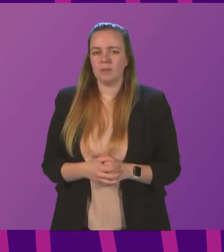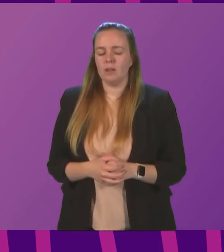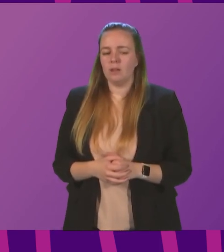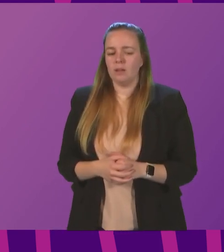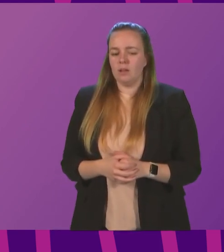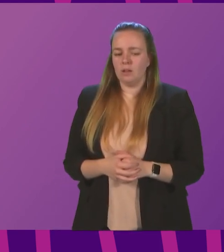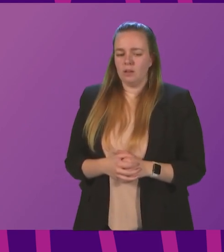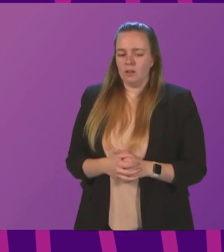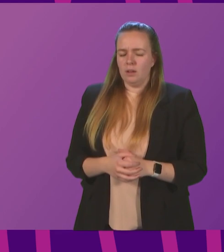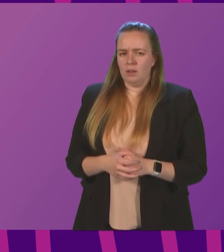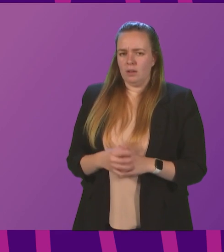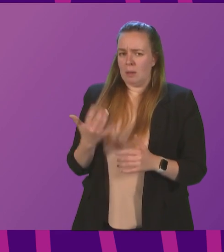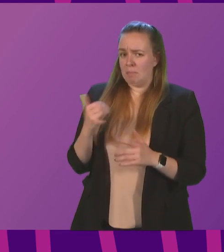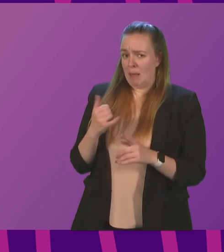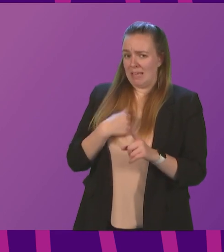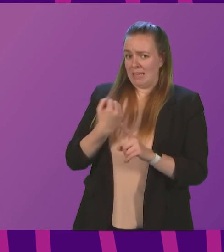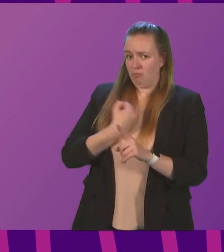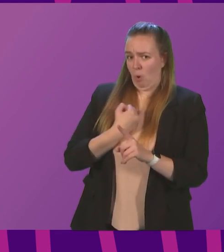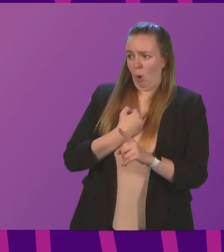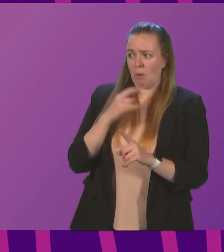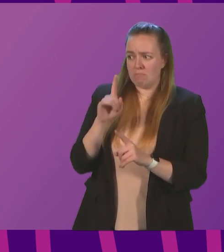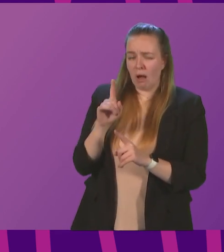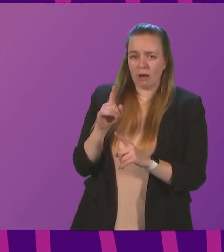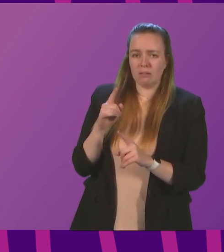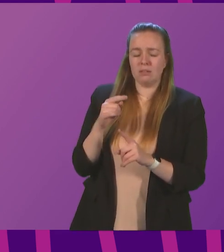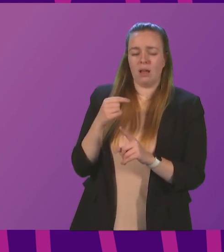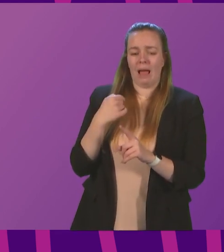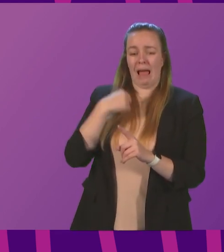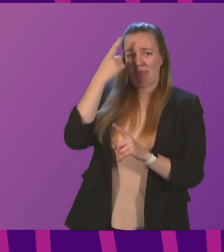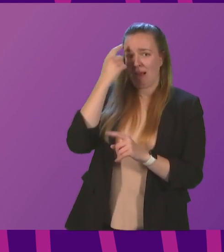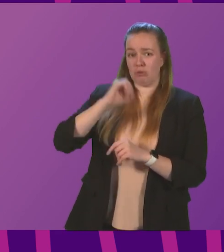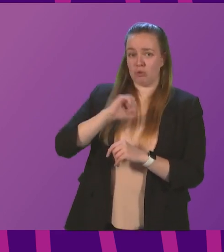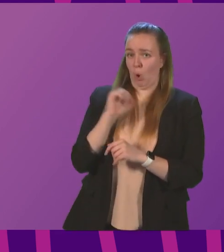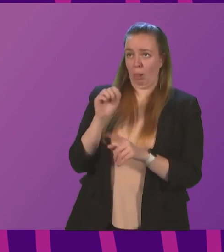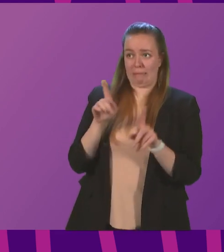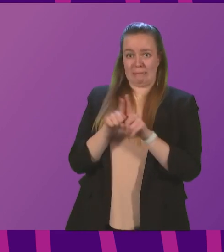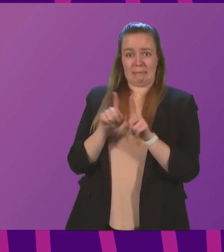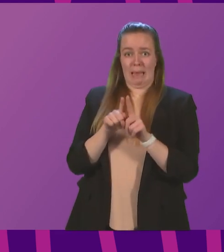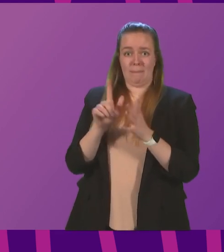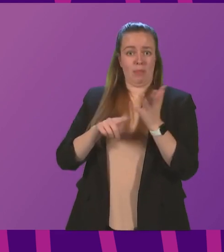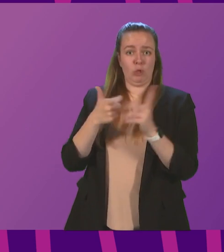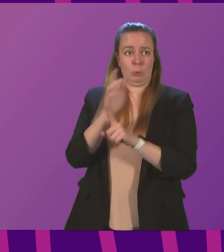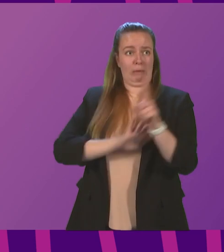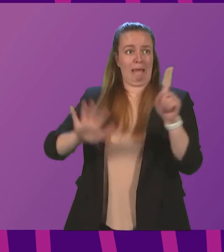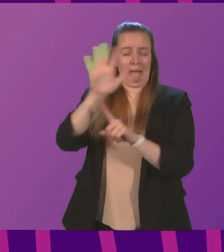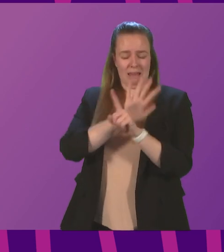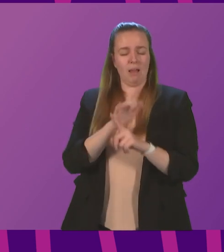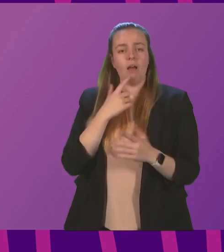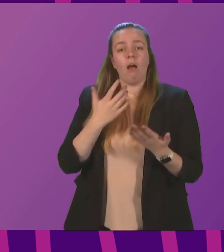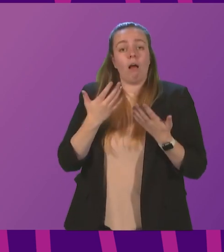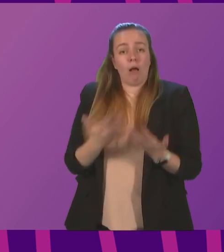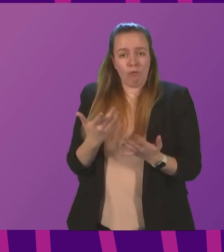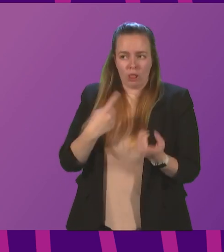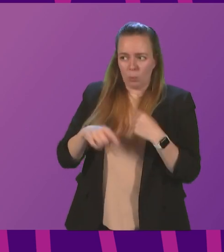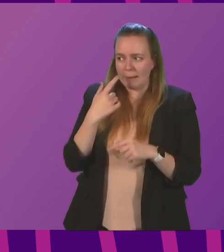Unless I am wrong here, in which case I am sure this will be pointed out, I think the position in Scotland is the same as it is in other parts of the UK right now. We are currently